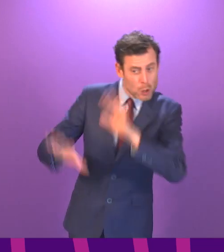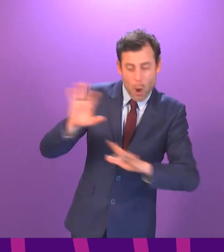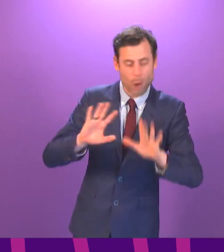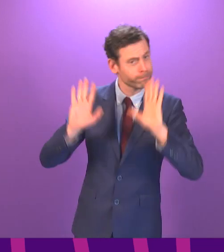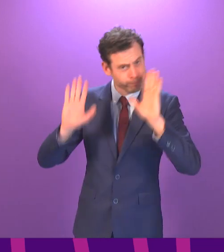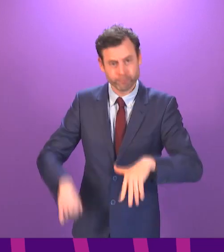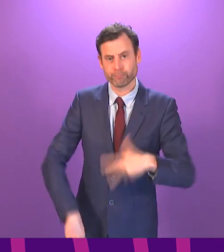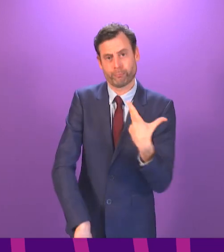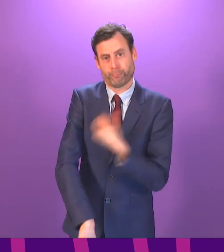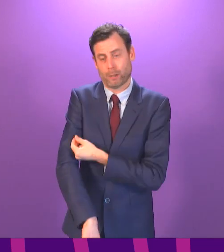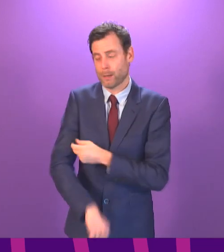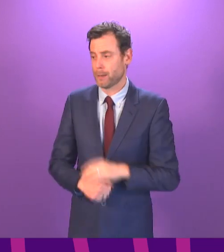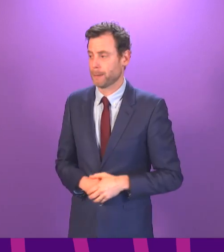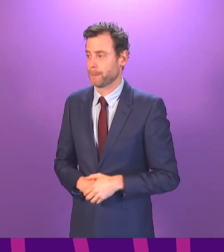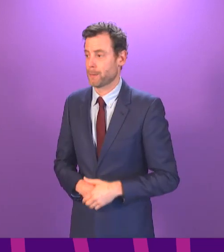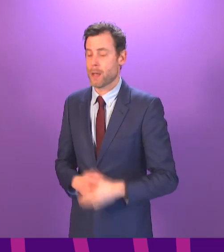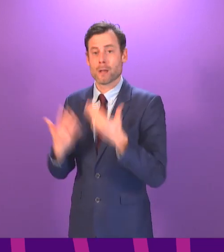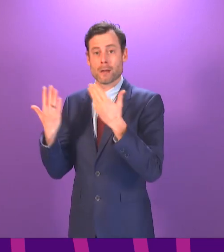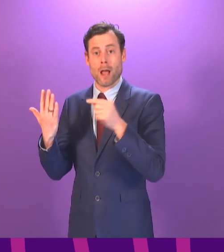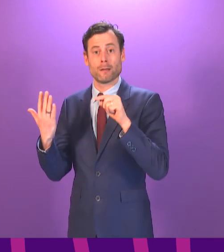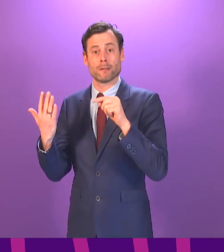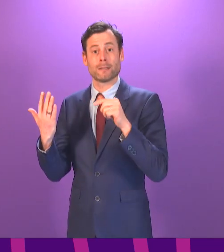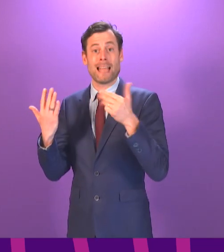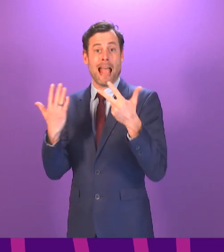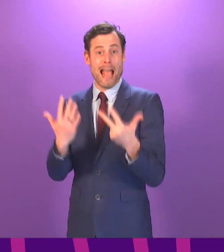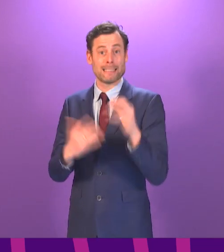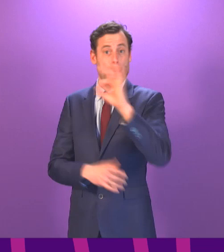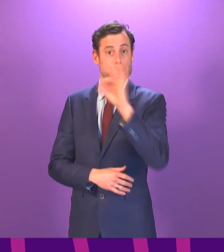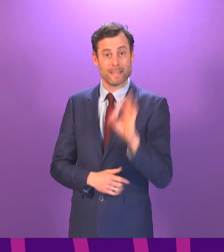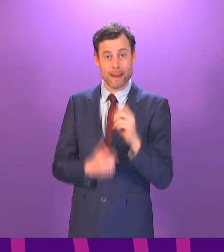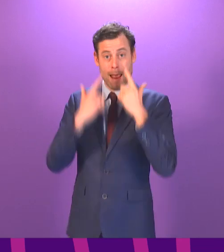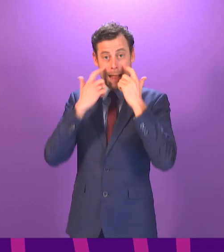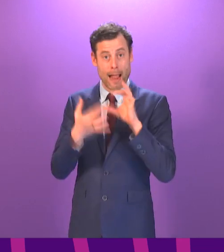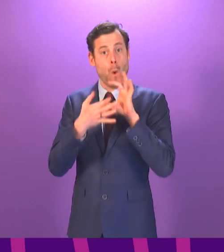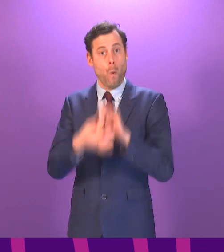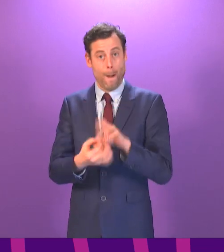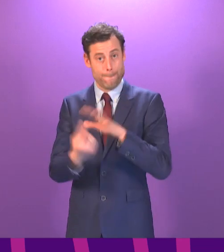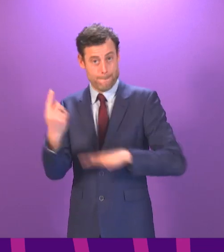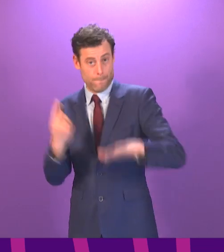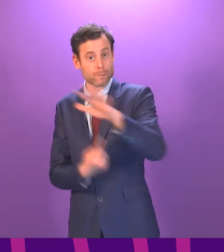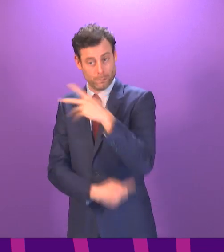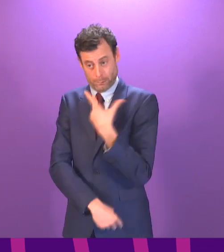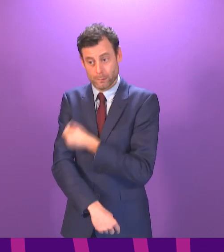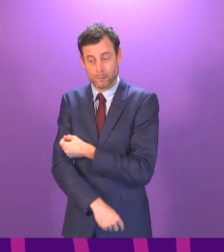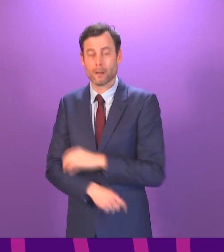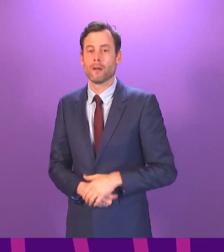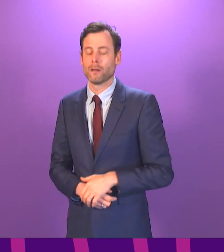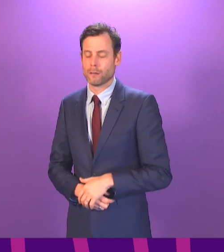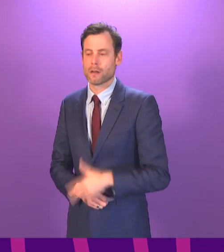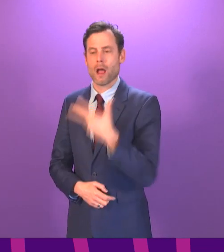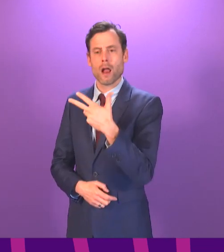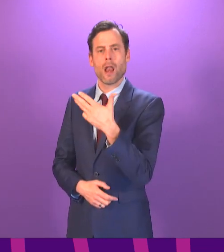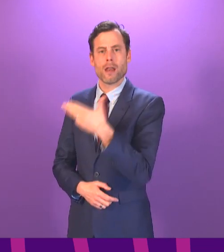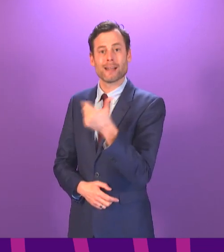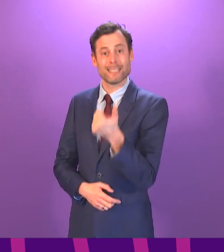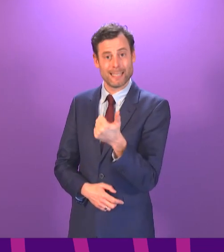.8% of residents in older people's care homes. At least 96% of people over 80 living in the community